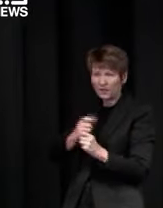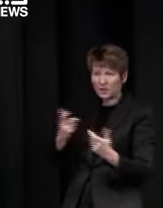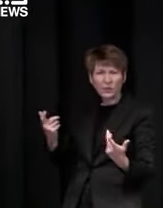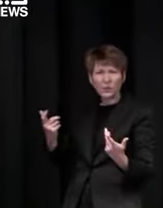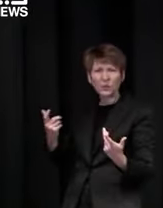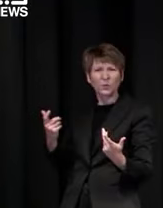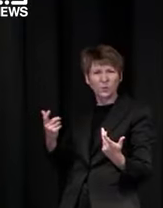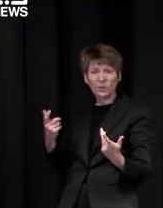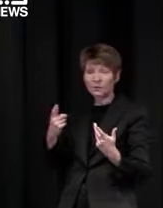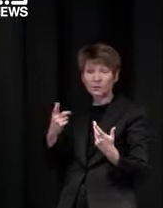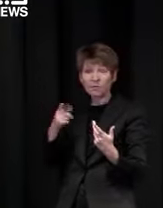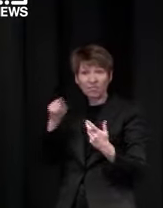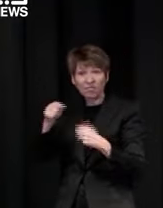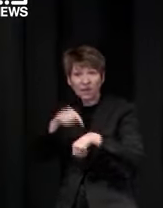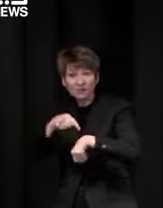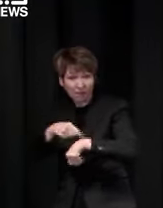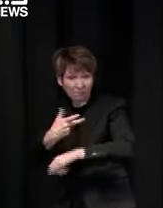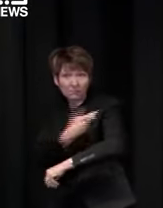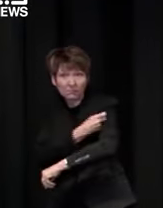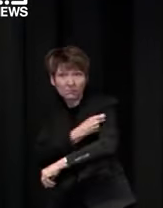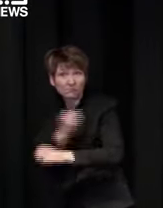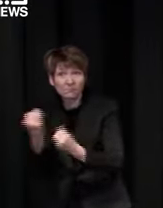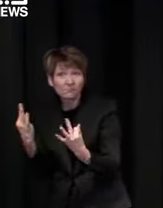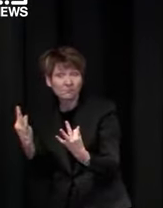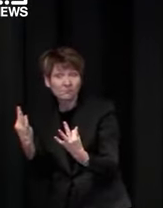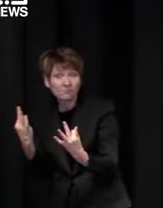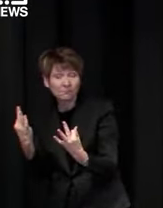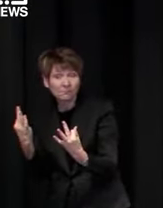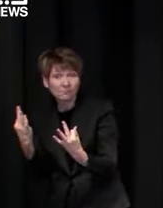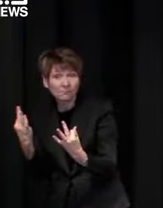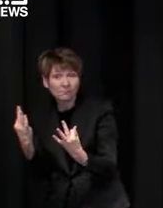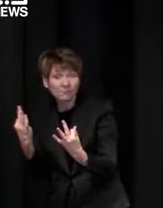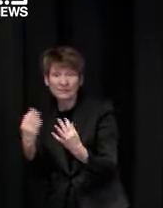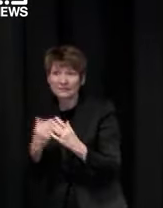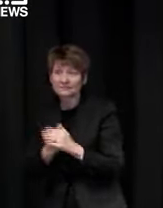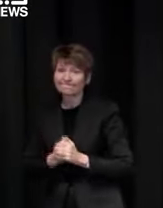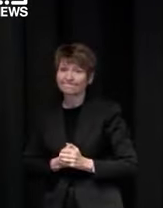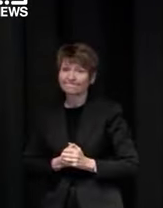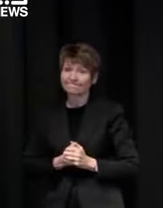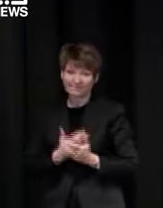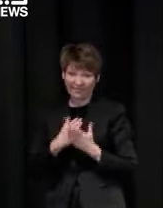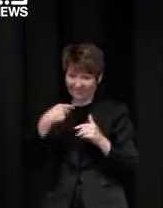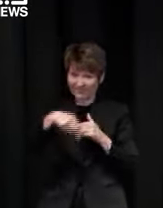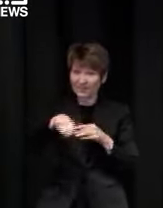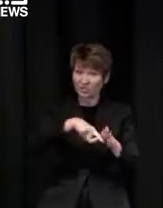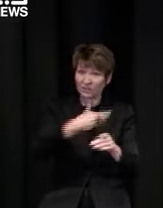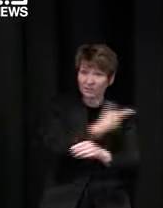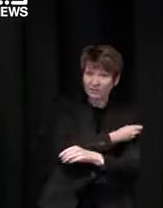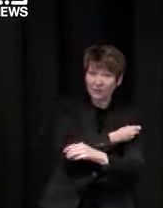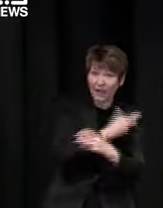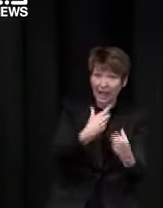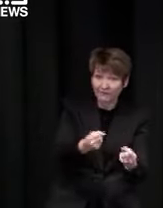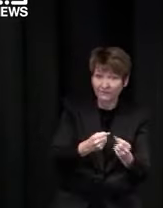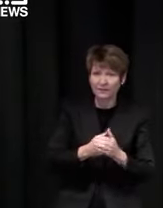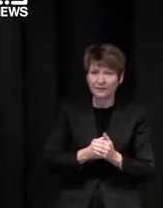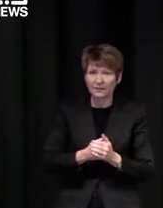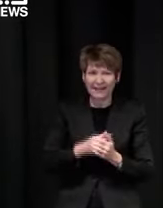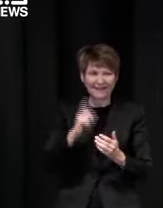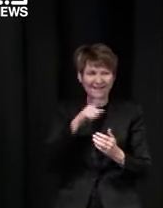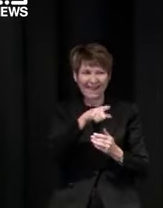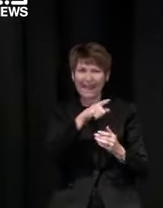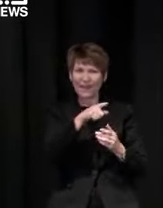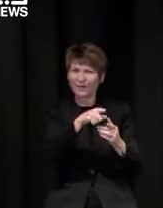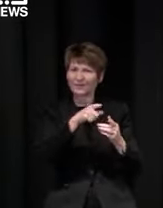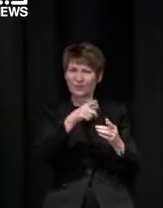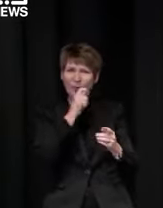things of that nature we're doing everything we can to try and avoid having to get to that now there's a lot of talk about the 4 000 icu beds if we need to flex up to